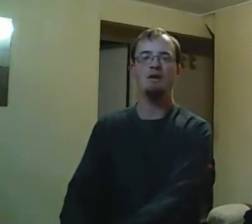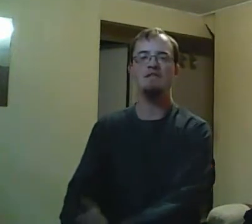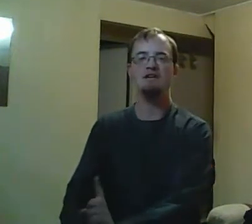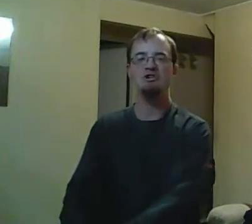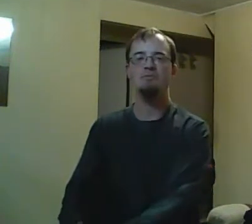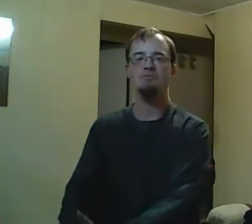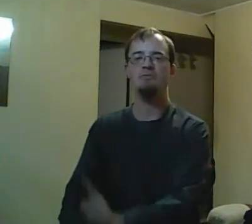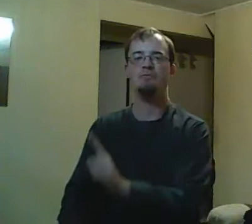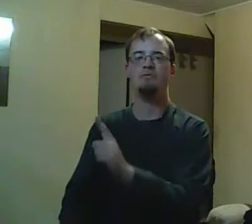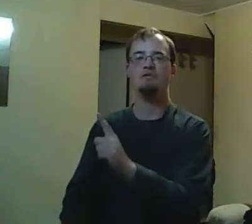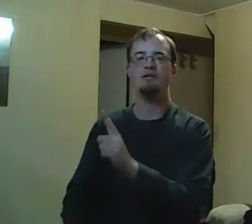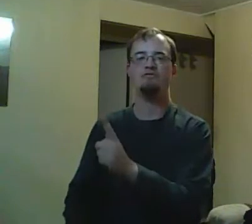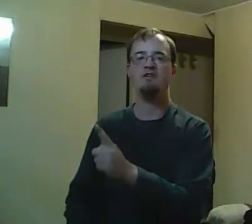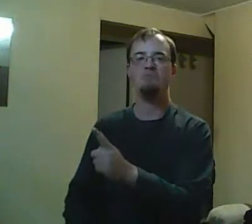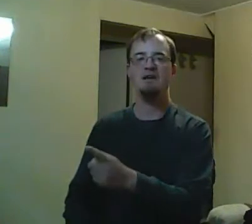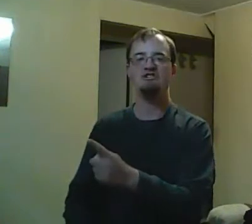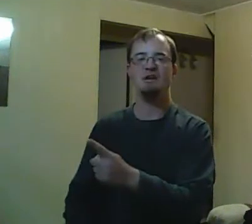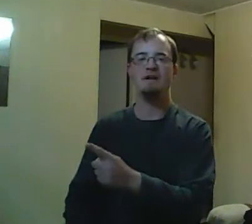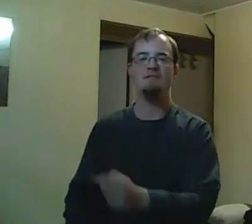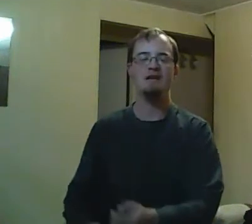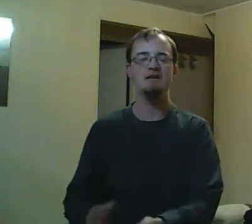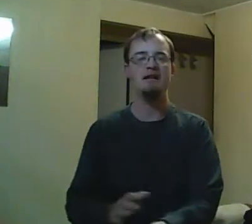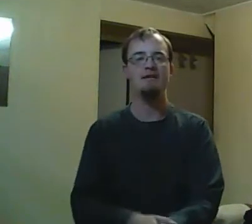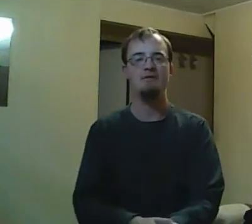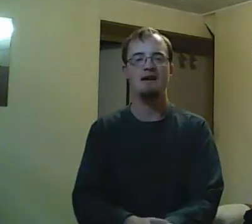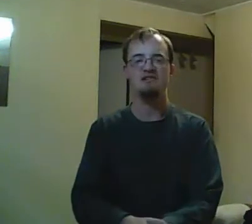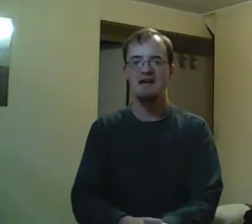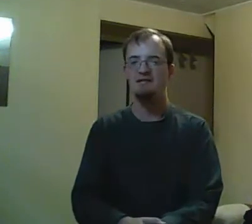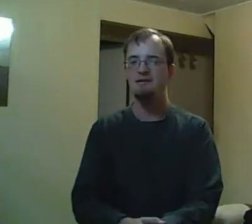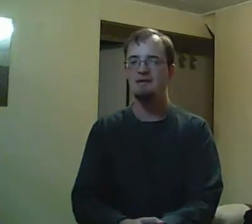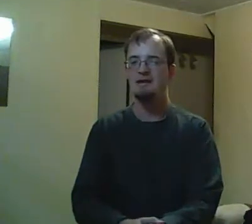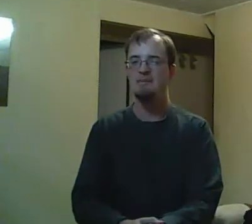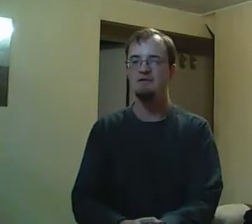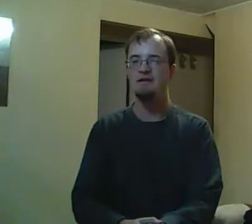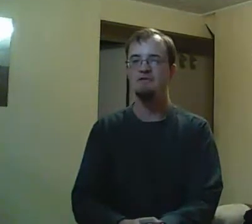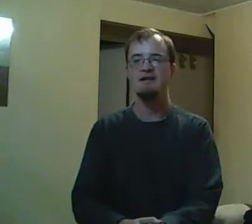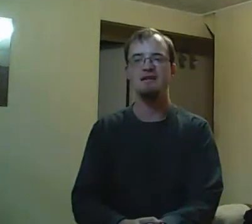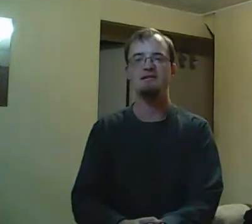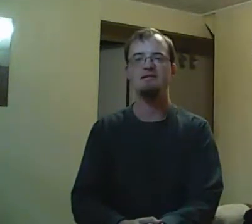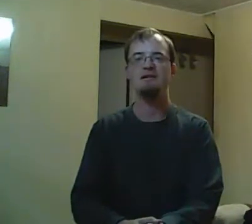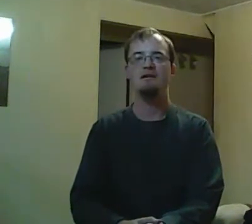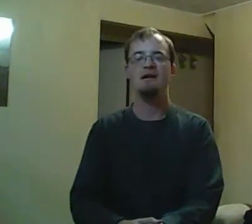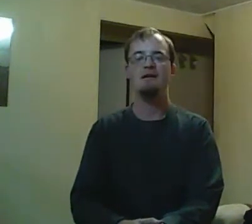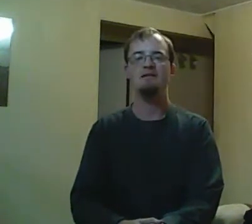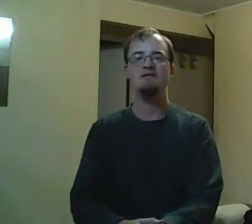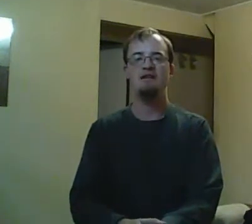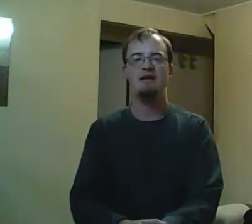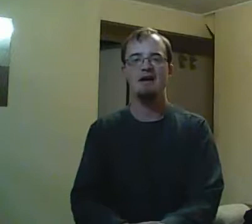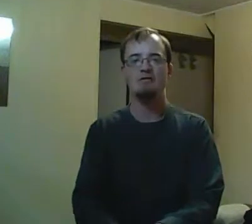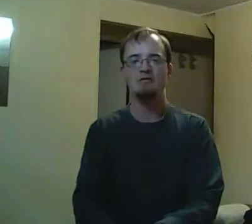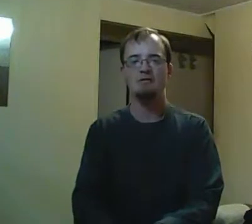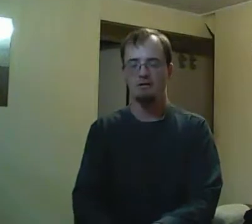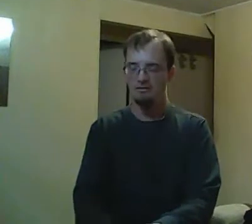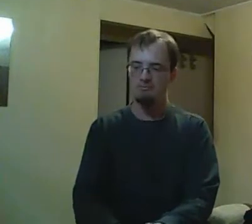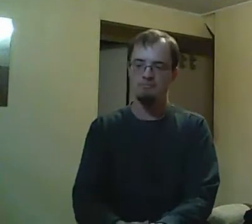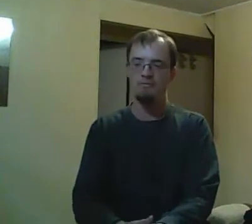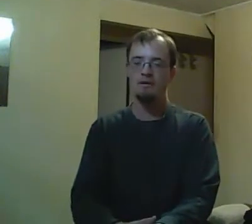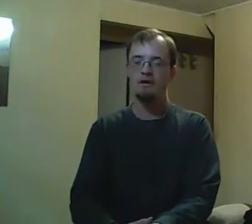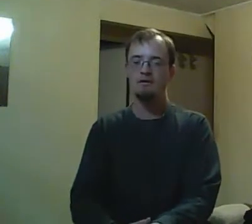about a month ago, saying that if Sean had not been the one to protect Emma, wouldn't she be protected? And the fact of the matter is